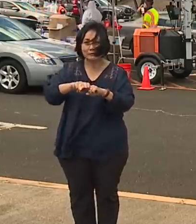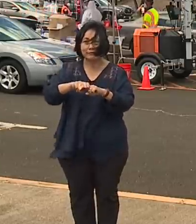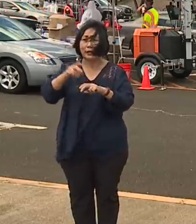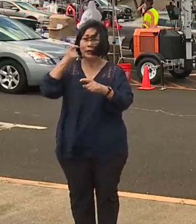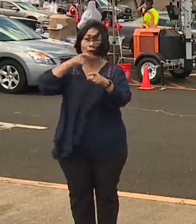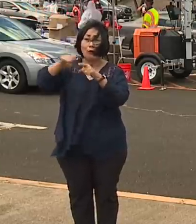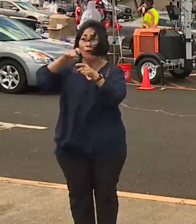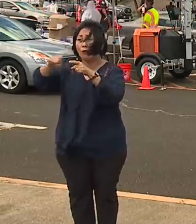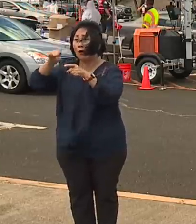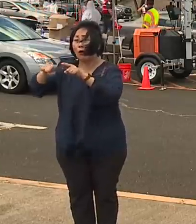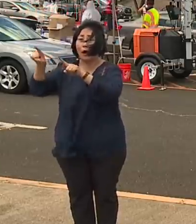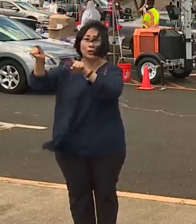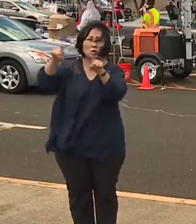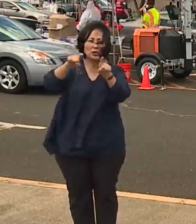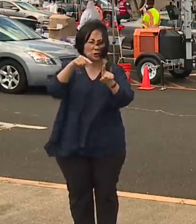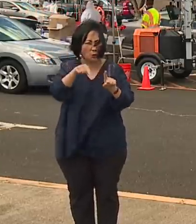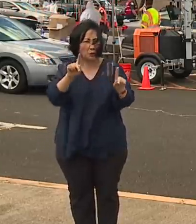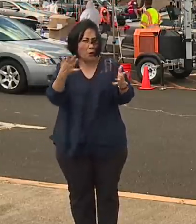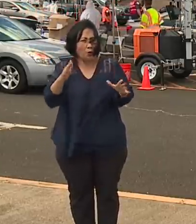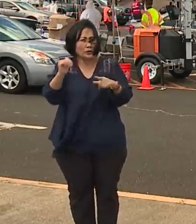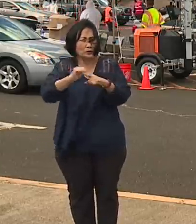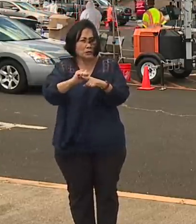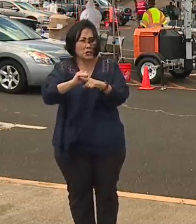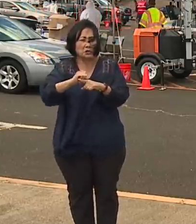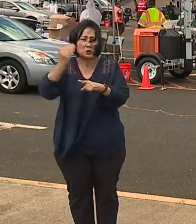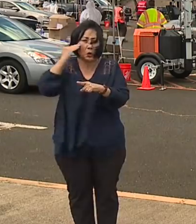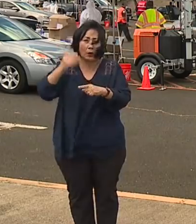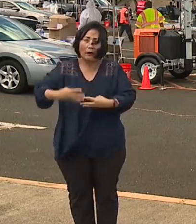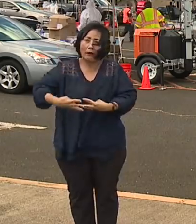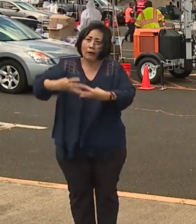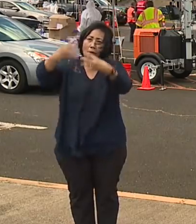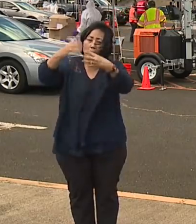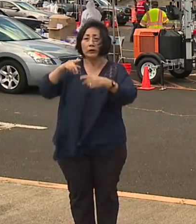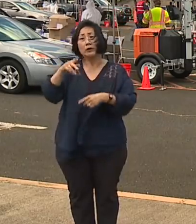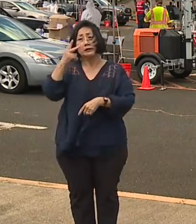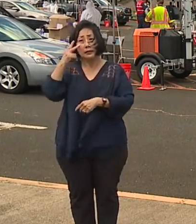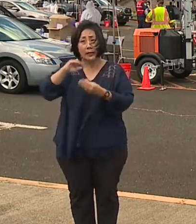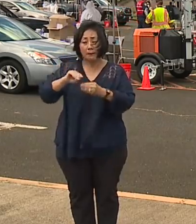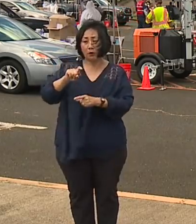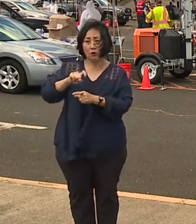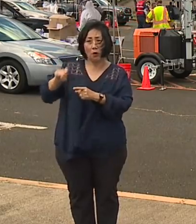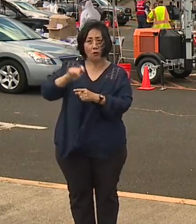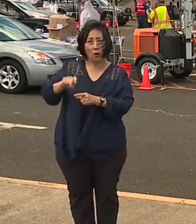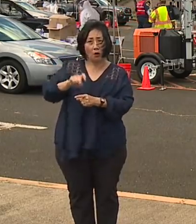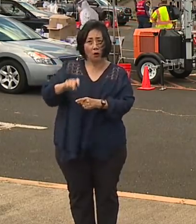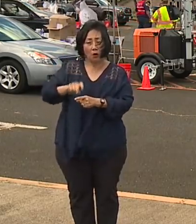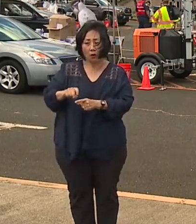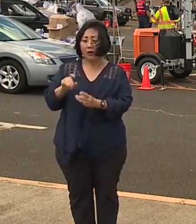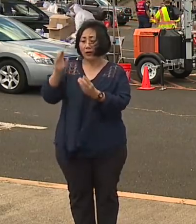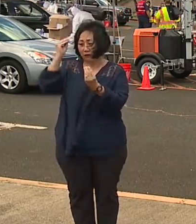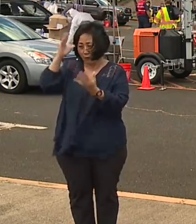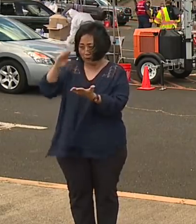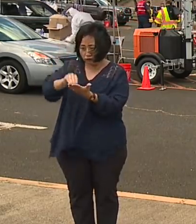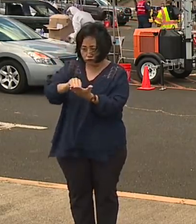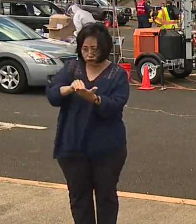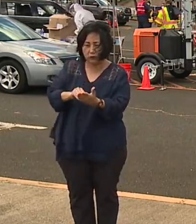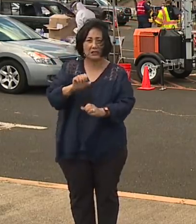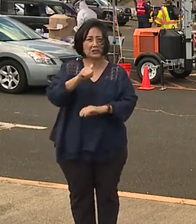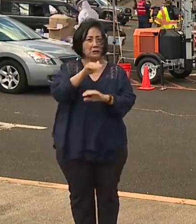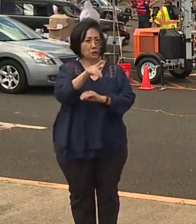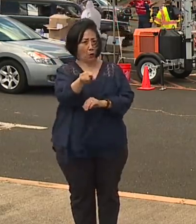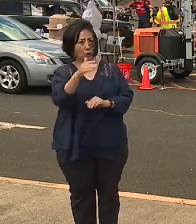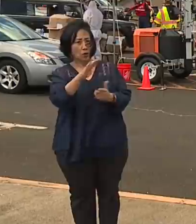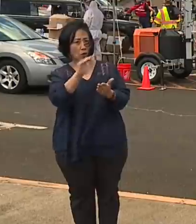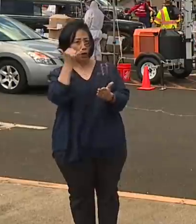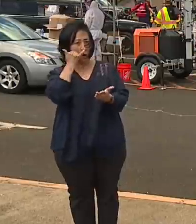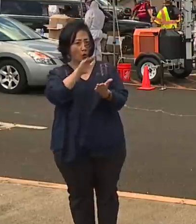for polling on all kinds of things. They're trained to go down lists and make calls and add up data and put it together and submit it every day. And perhaps